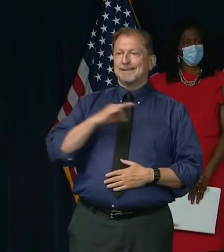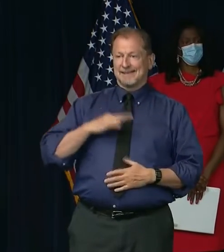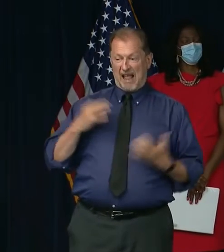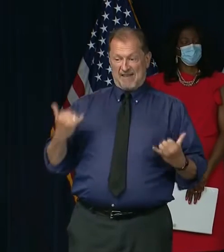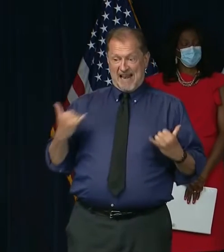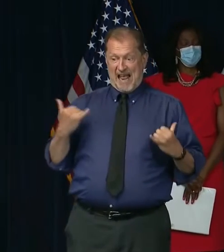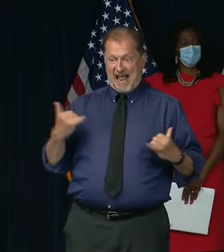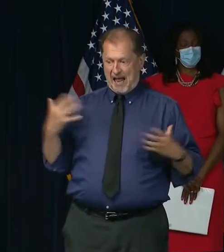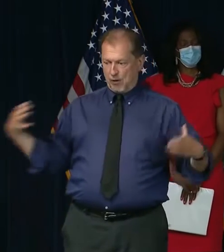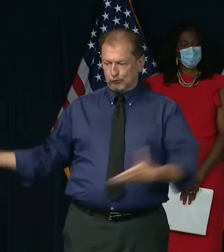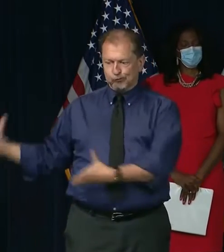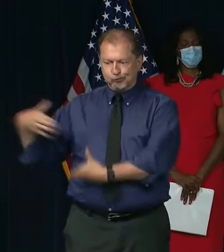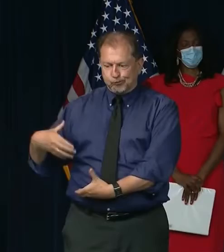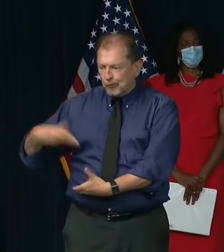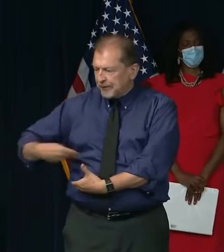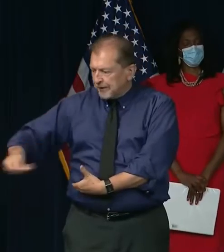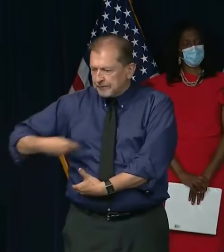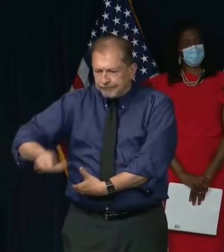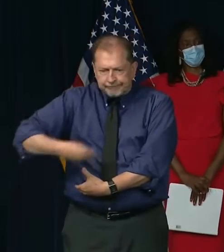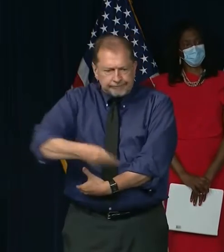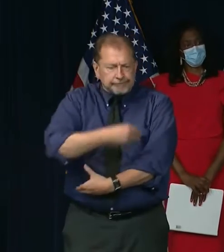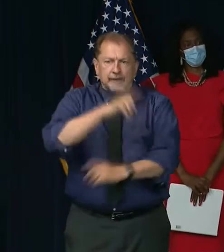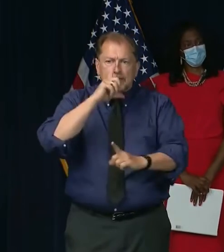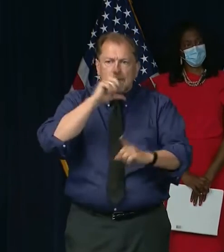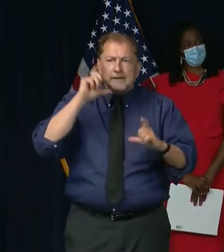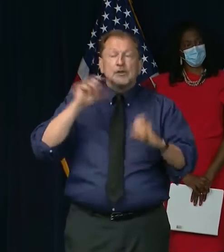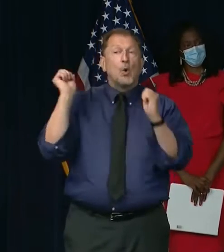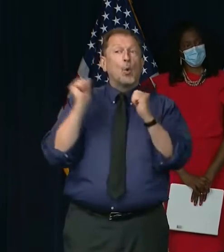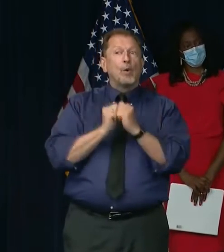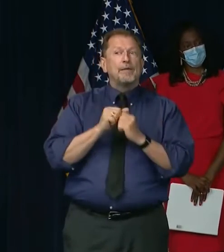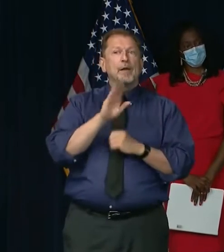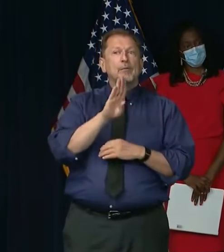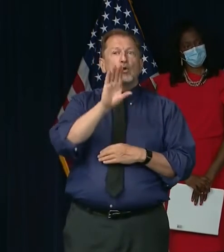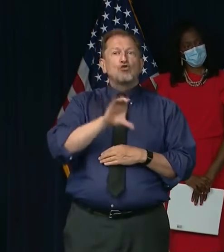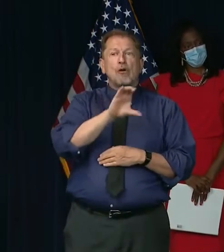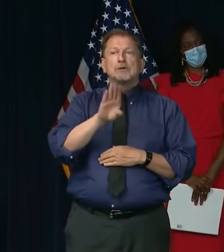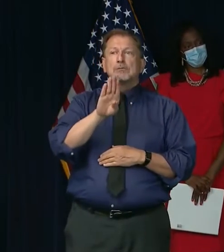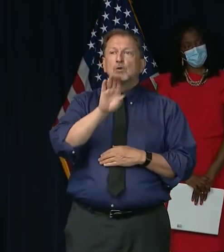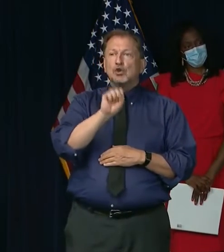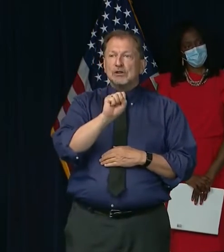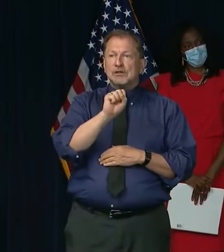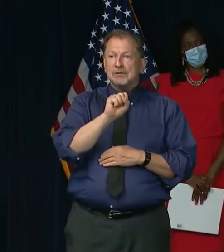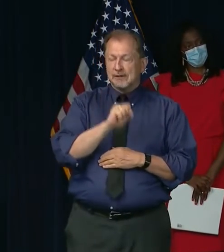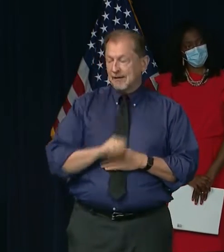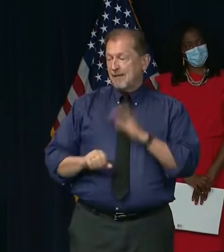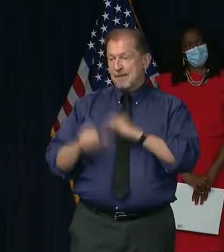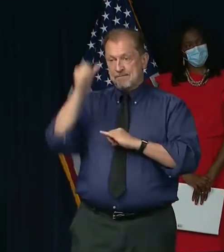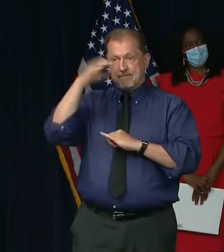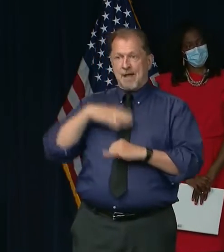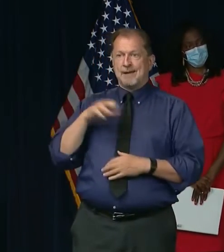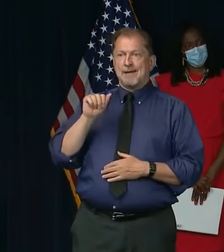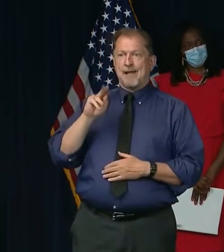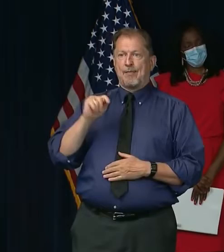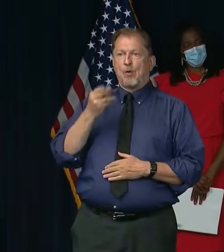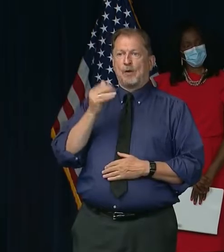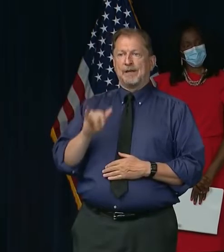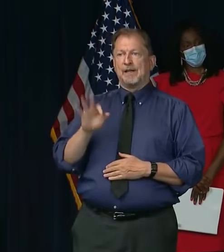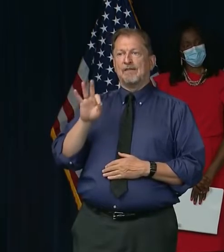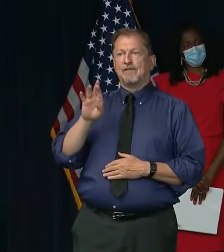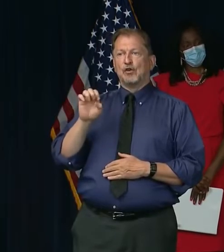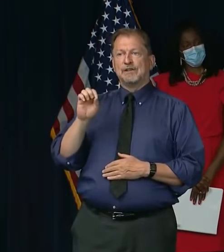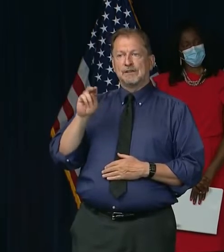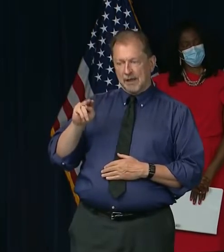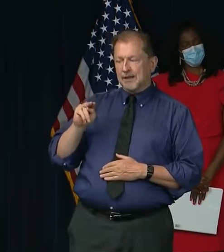to residents as they pass, working with Blue Cross Blue Shield. You see, Anthony Friesen is the embodiment of what my